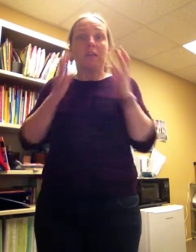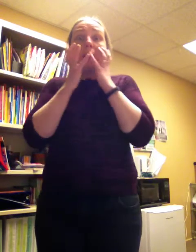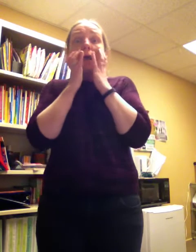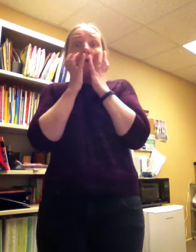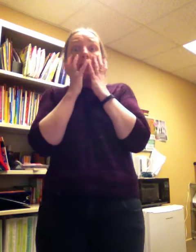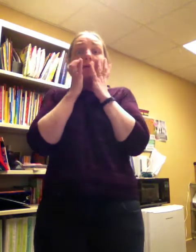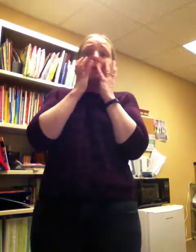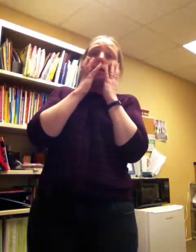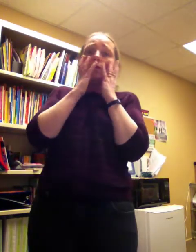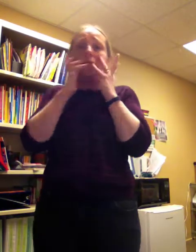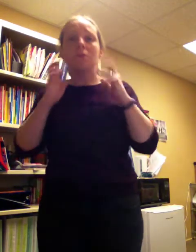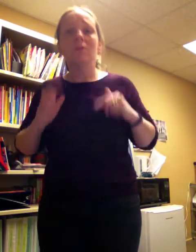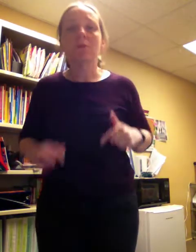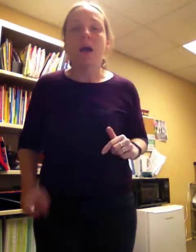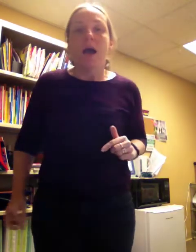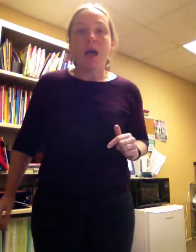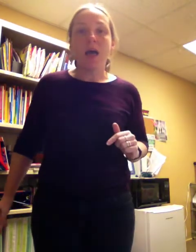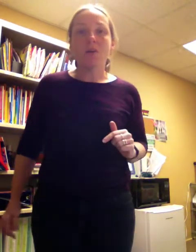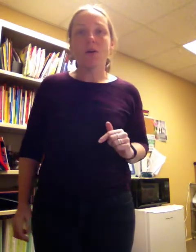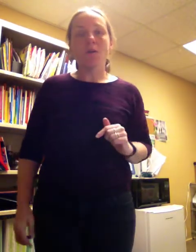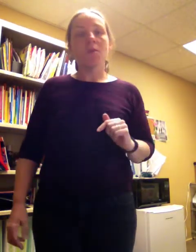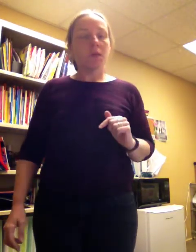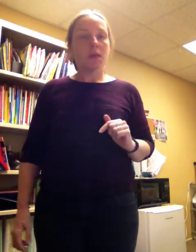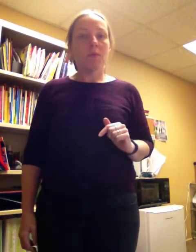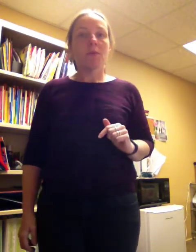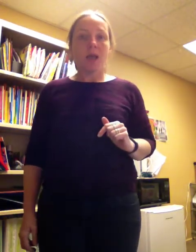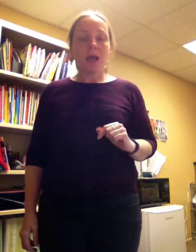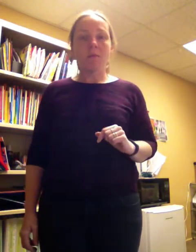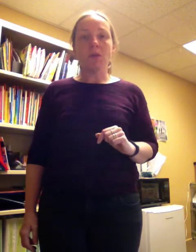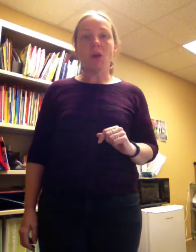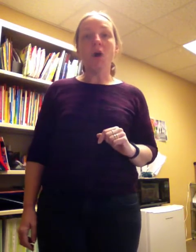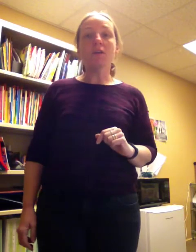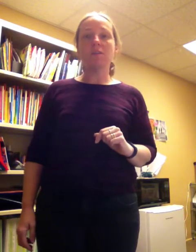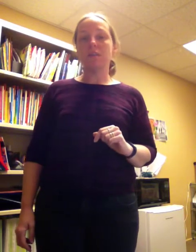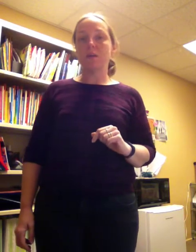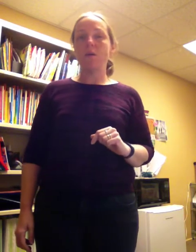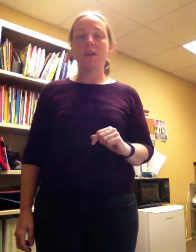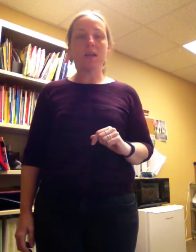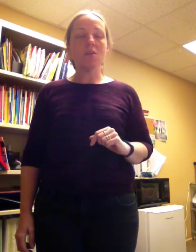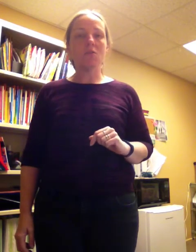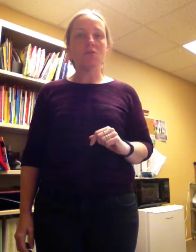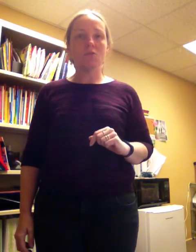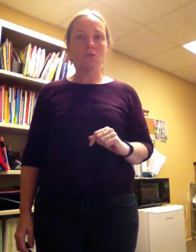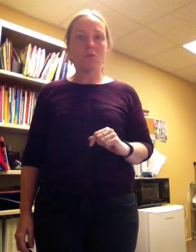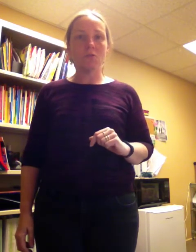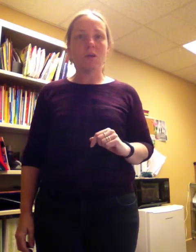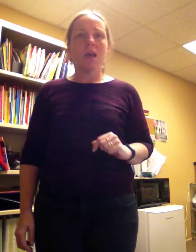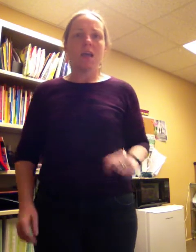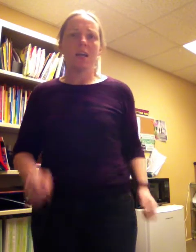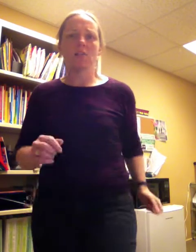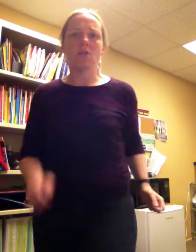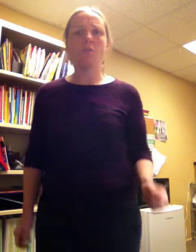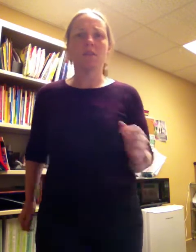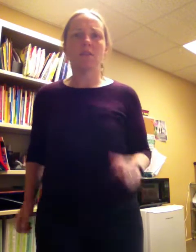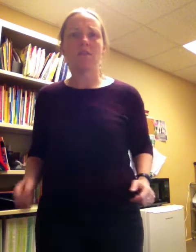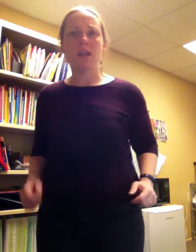scariest in the zoo, and all the people came along to see what he could do? He stomped his feet,